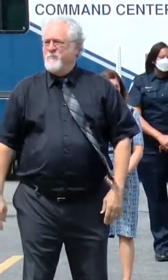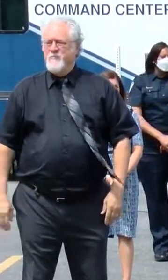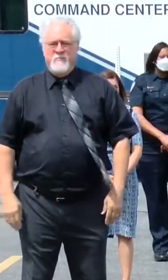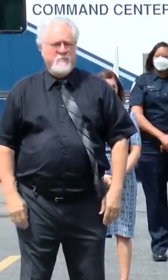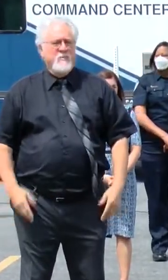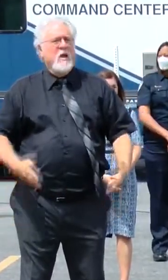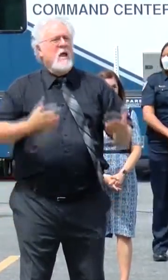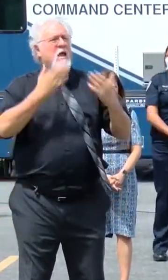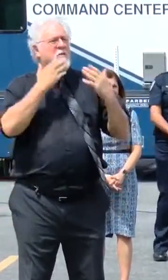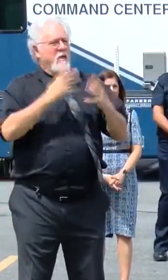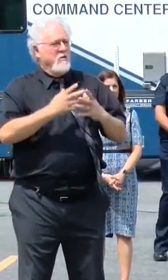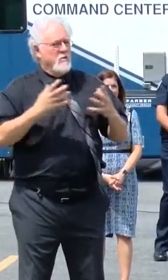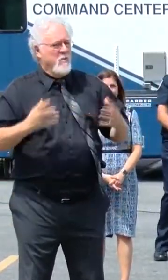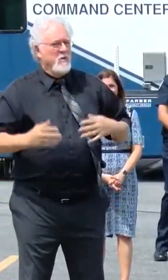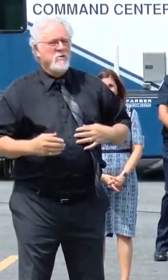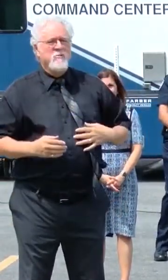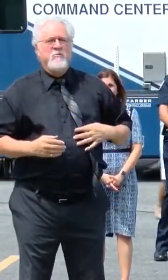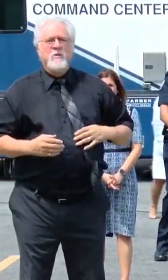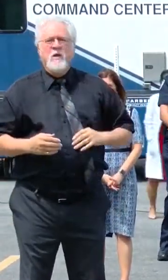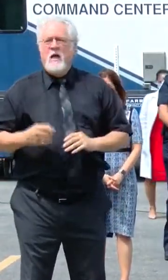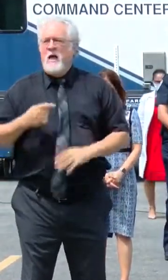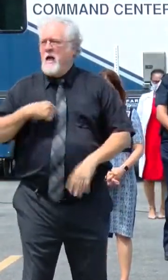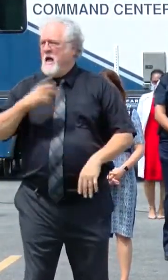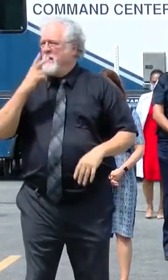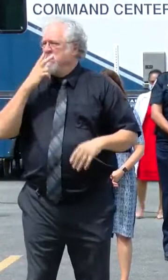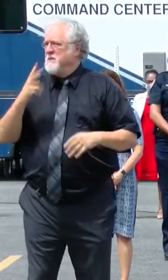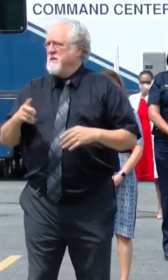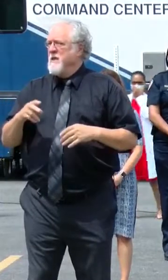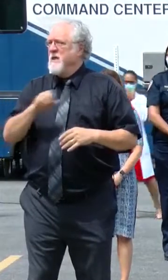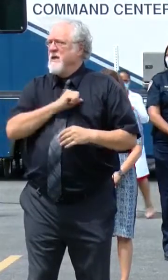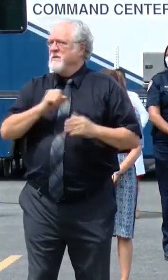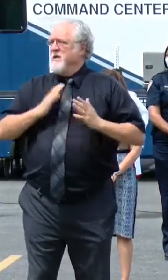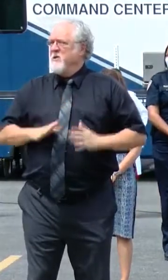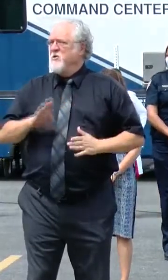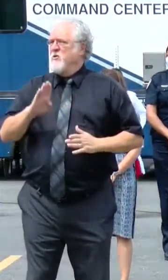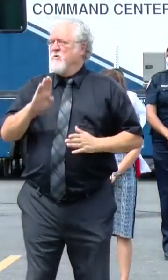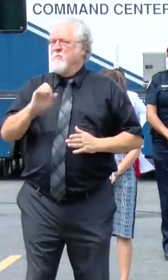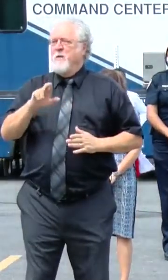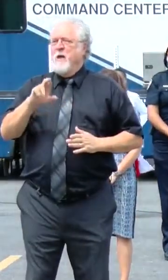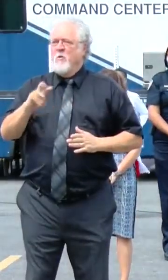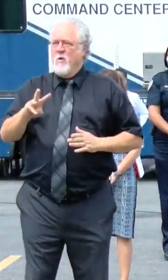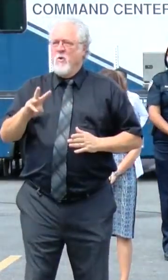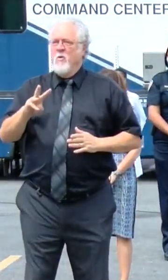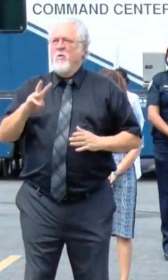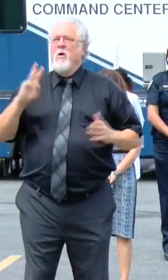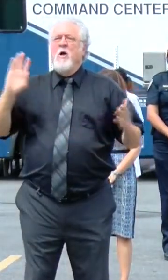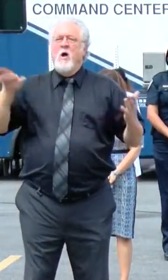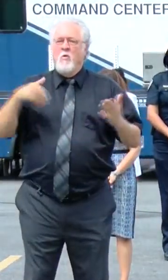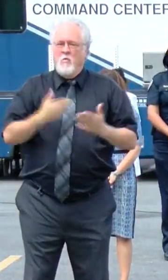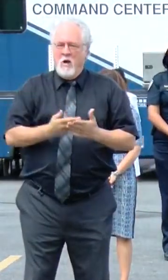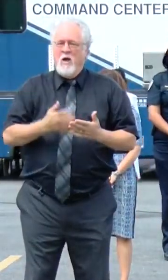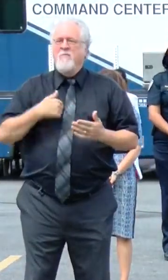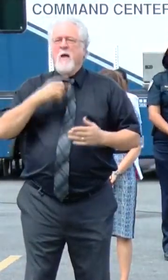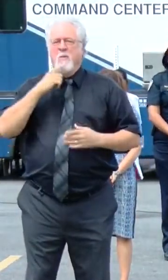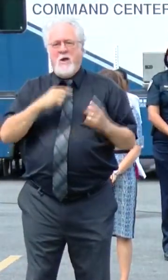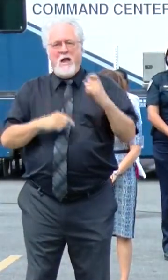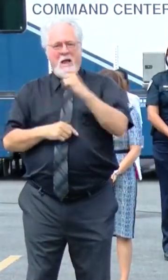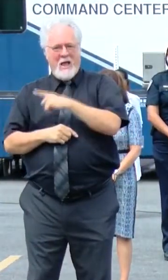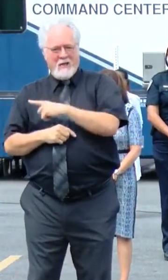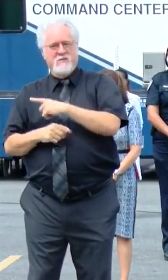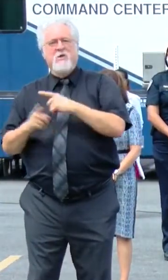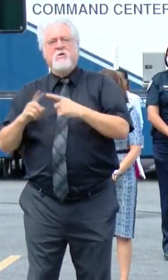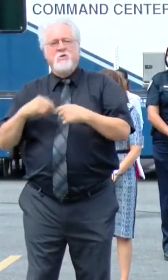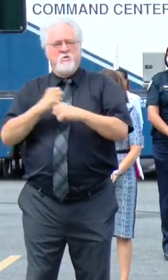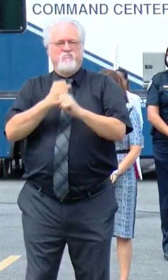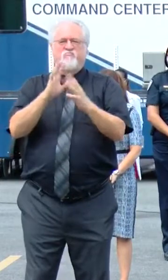Thank you so much. I see that Senator Barrow has arrived, and I'm going to ask her to